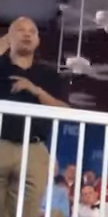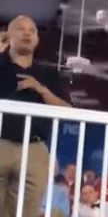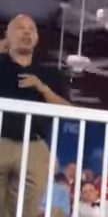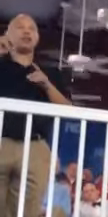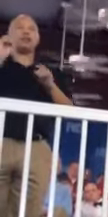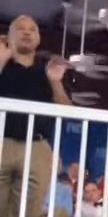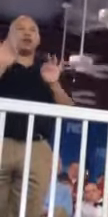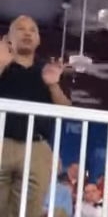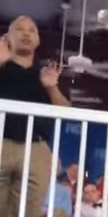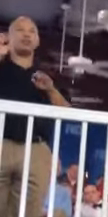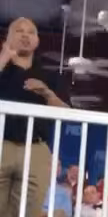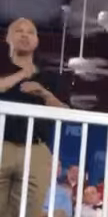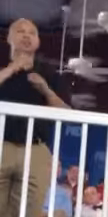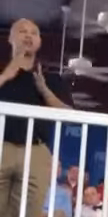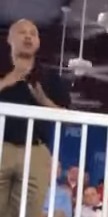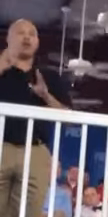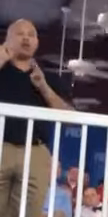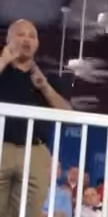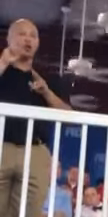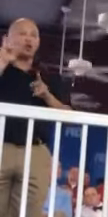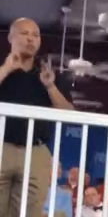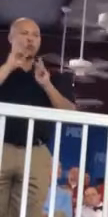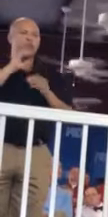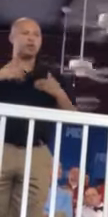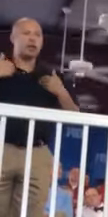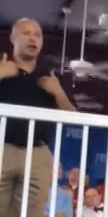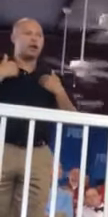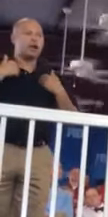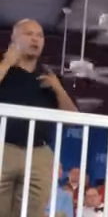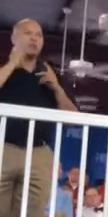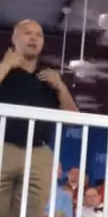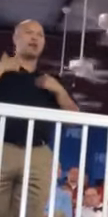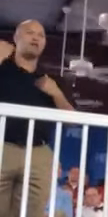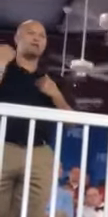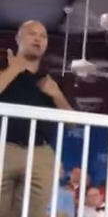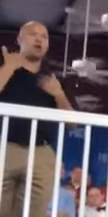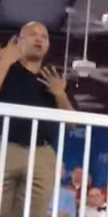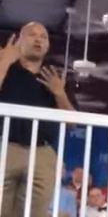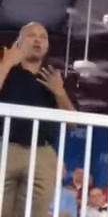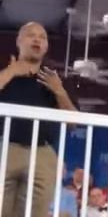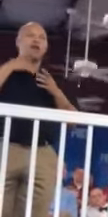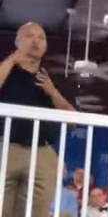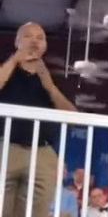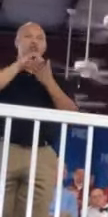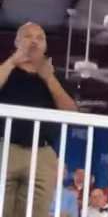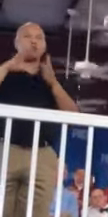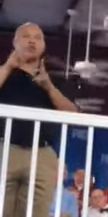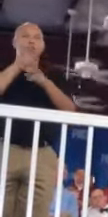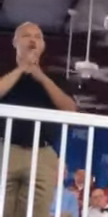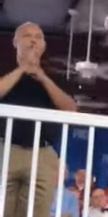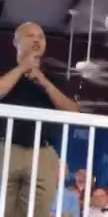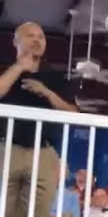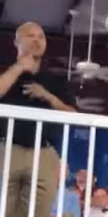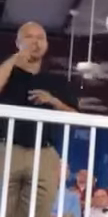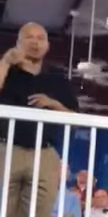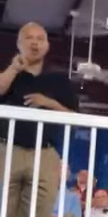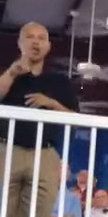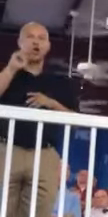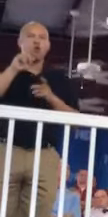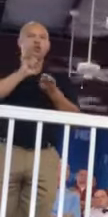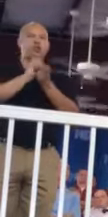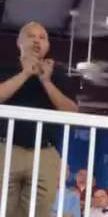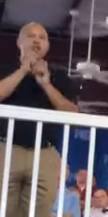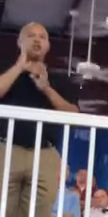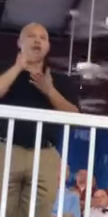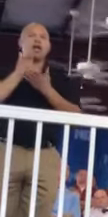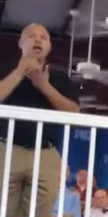Senator looks young people in the eye who are straddled with student loan debt and struggling to find a job. And he says no to reforms